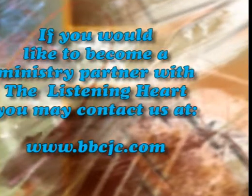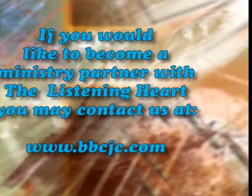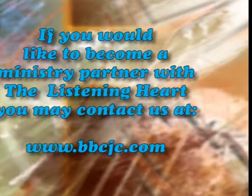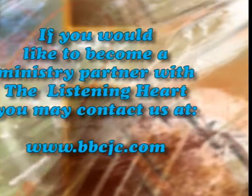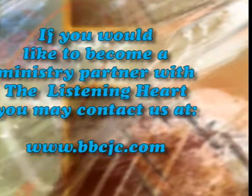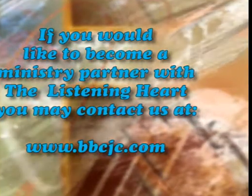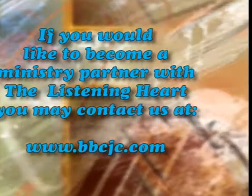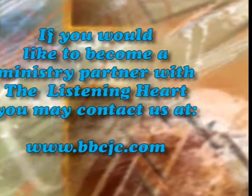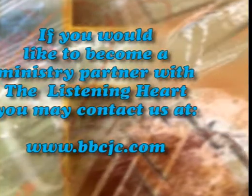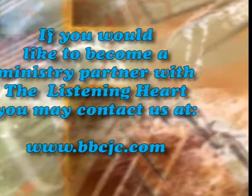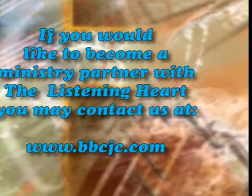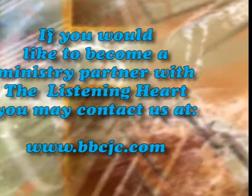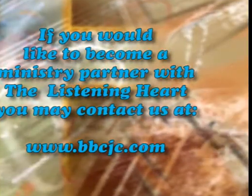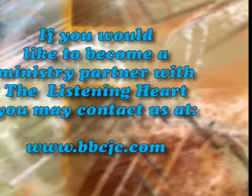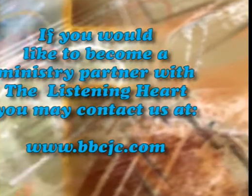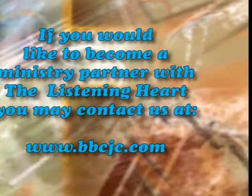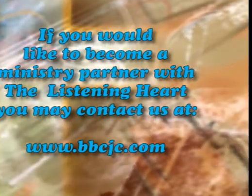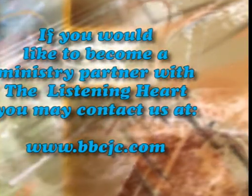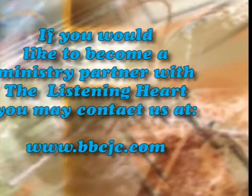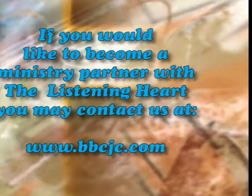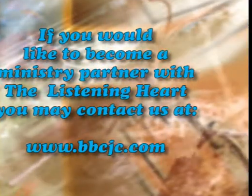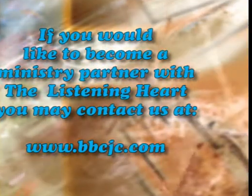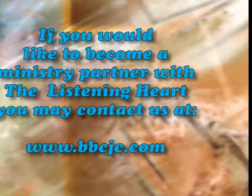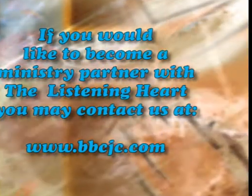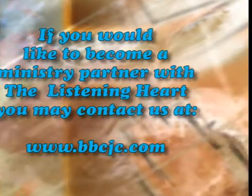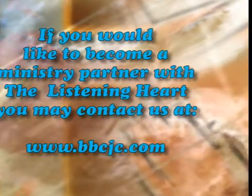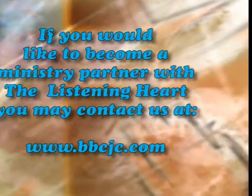.bbcjc.com.